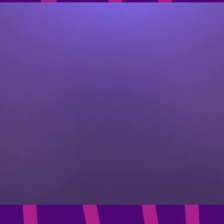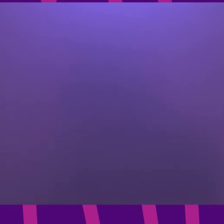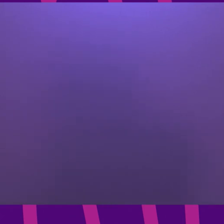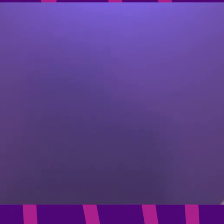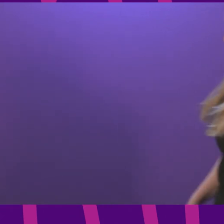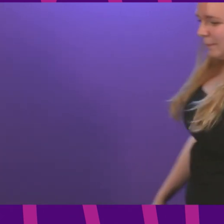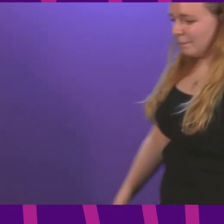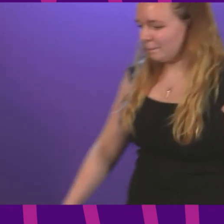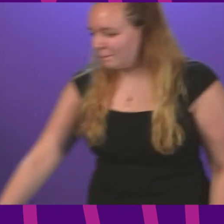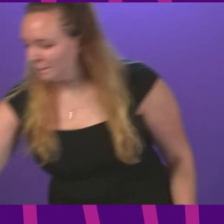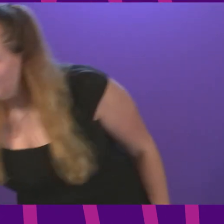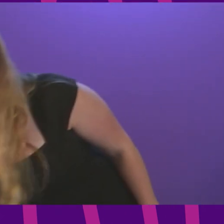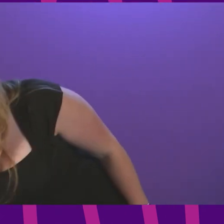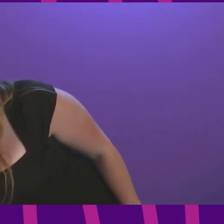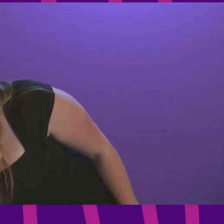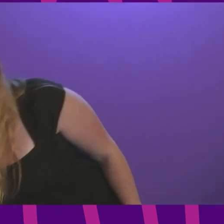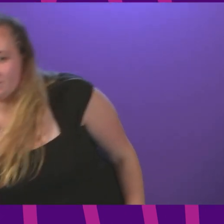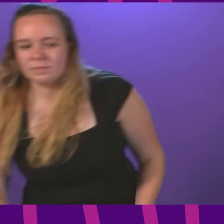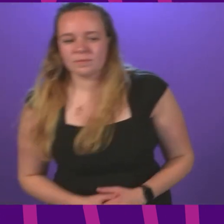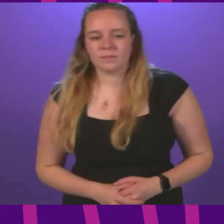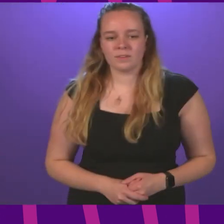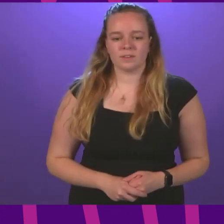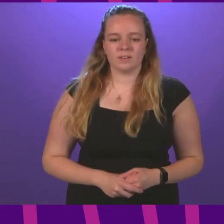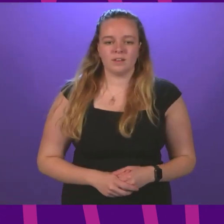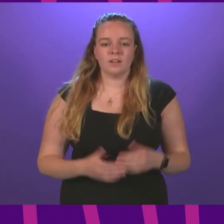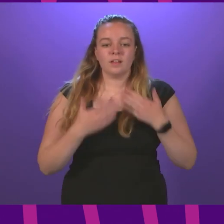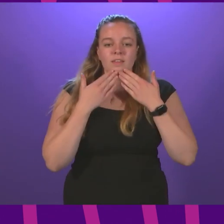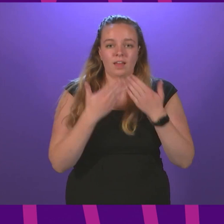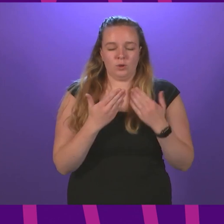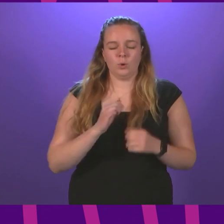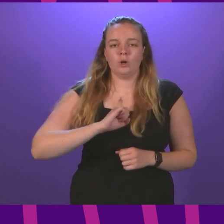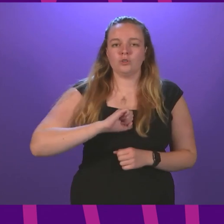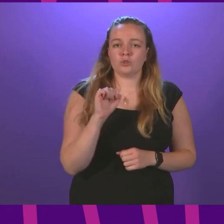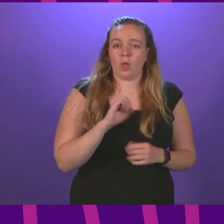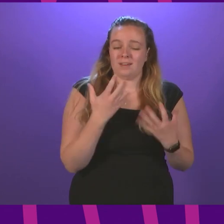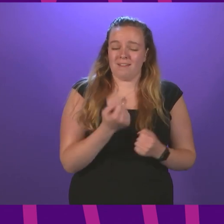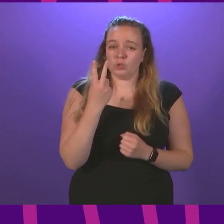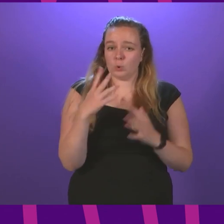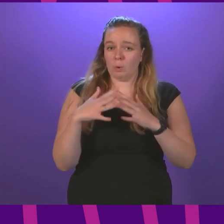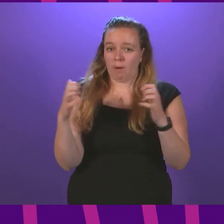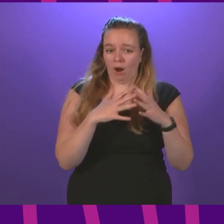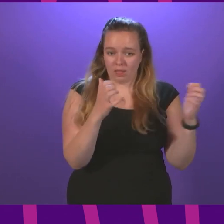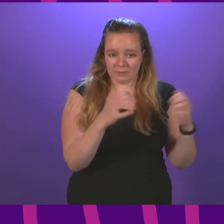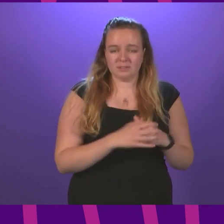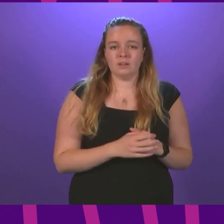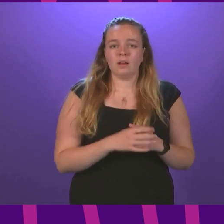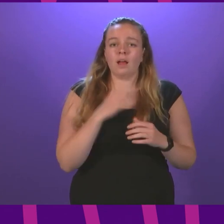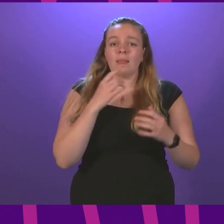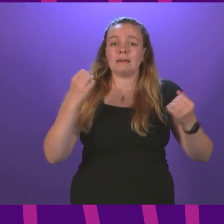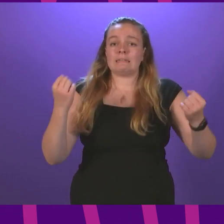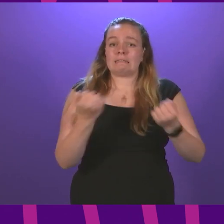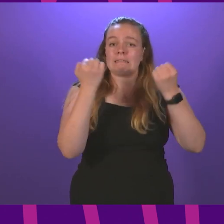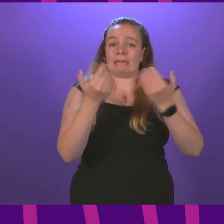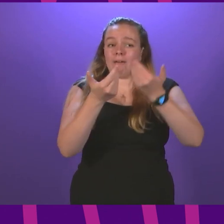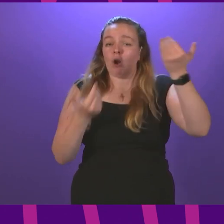Chapman. Mr Barfer, four minutes, please. Thank you, Deputy President Officer. Scotland has two parliaments. The model of devolution works